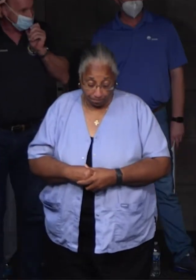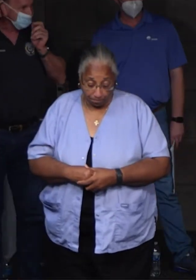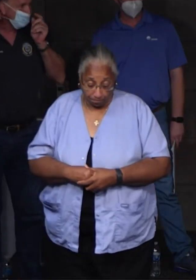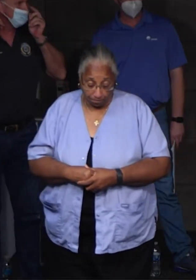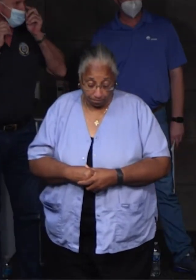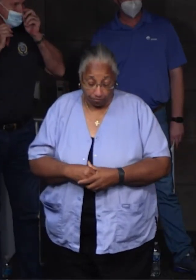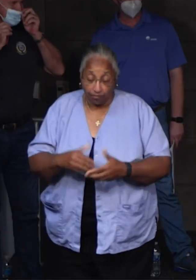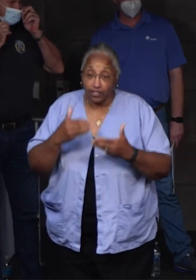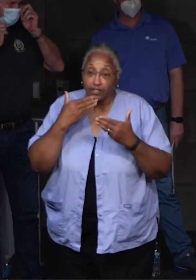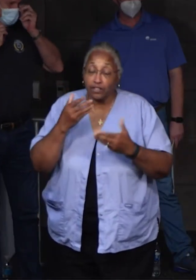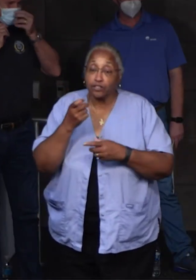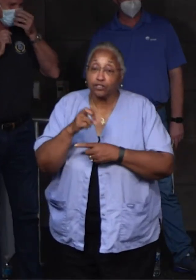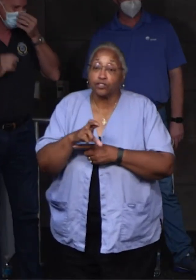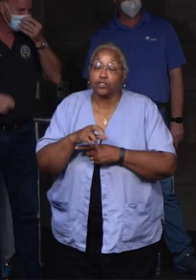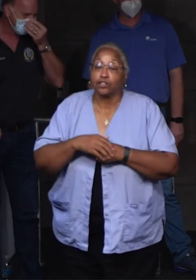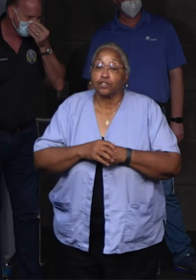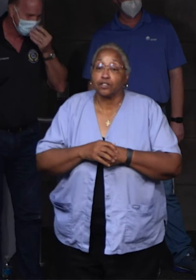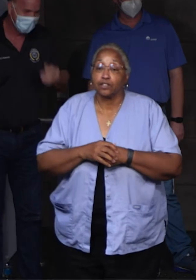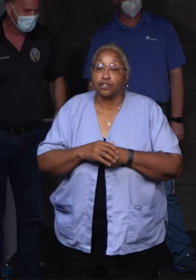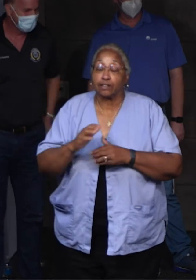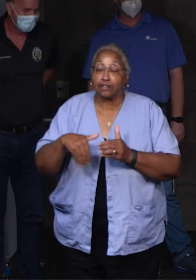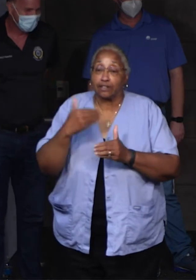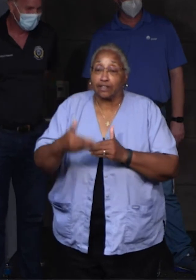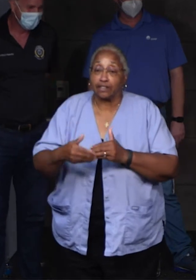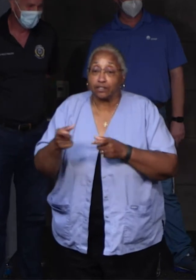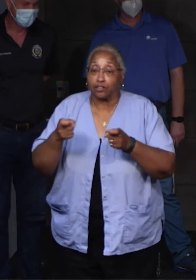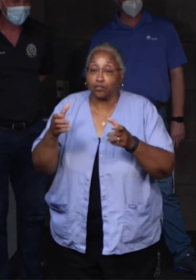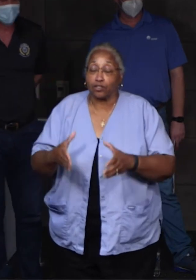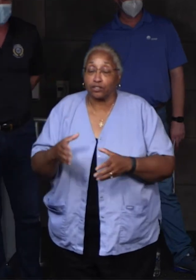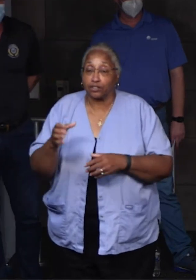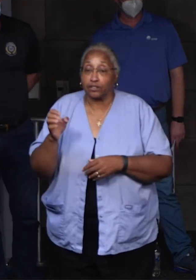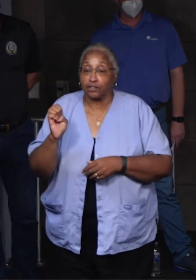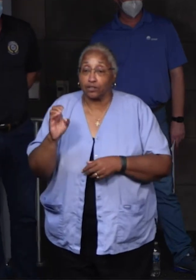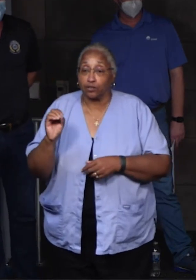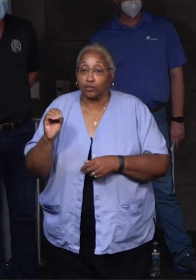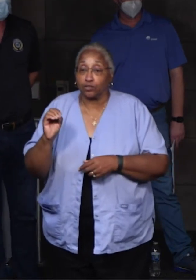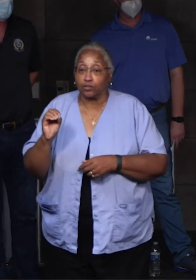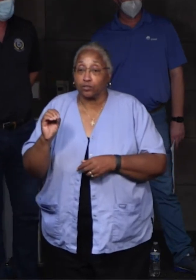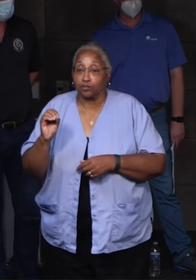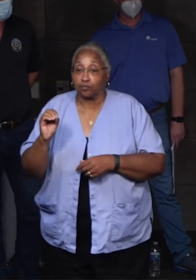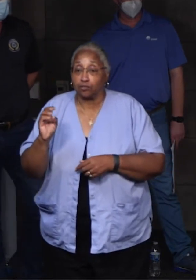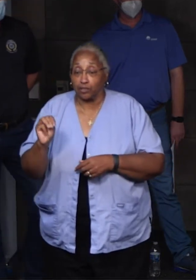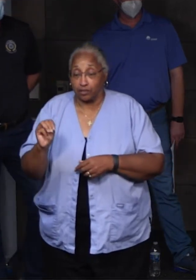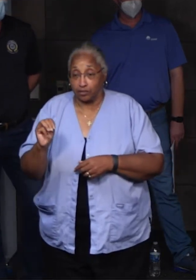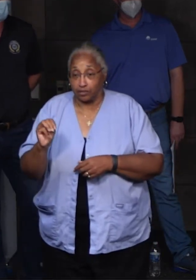Thank you, Dr. Satanovich. Our next speaker is our Director of Emergency Management, Mr. Joe Valiente.